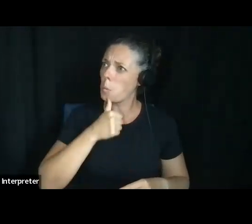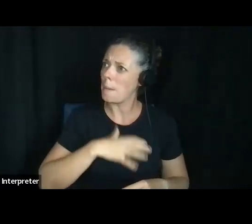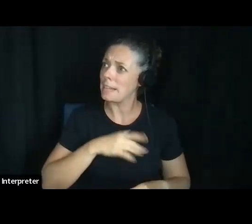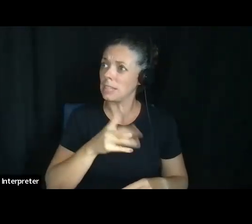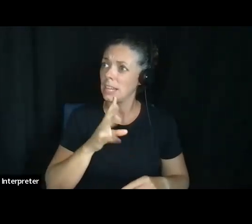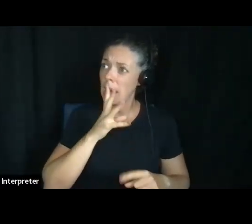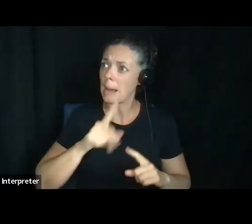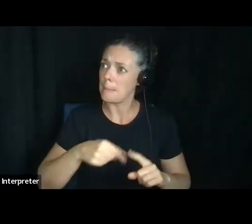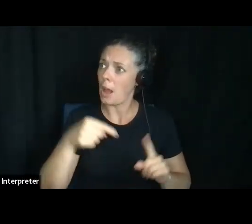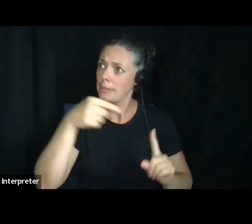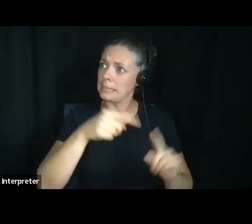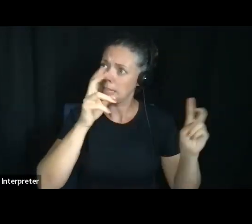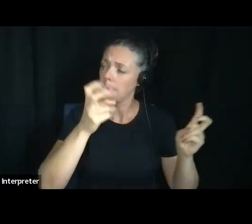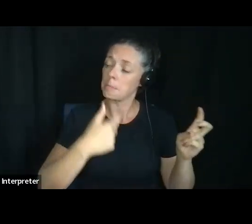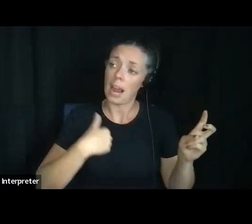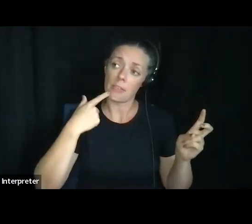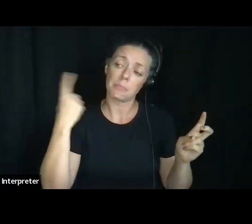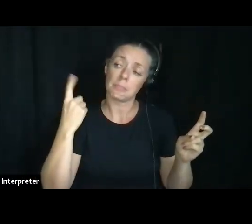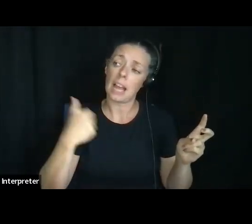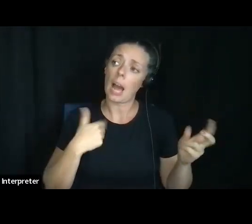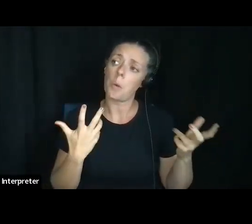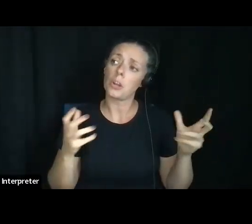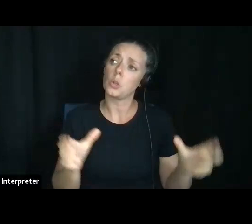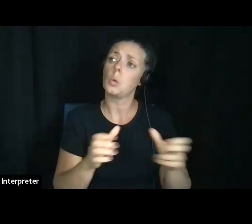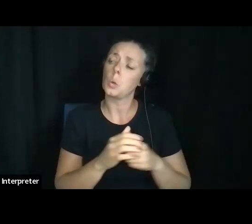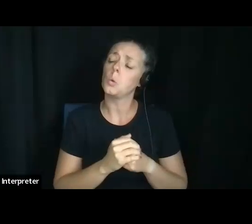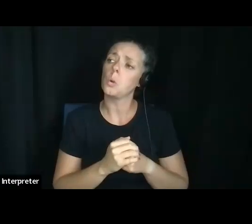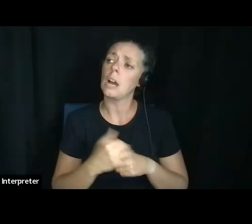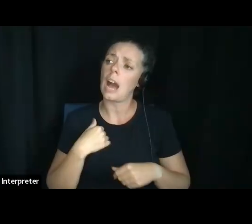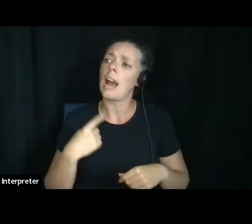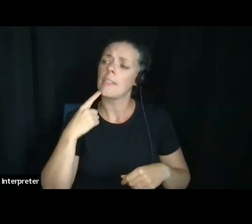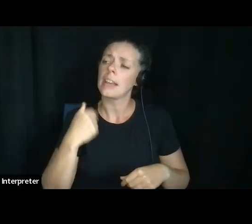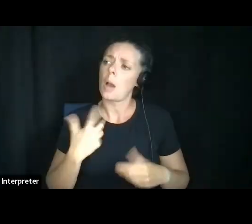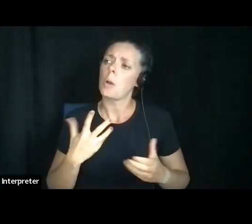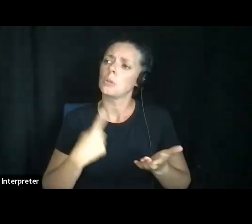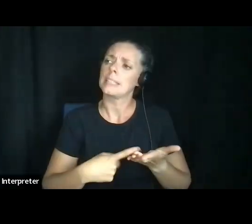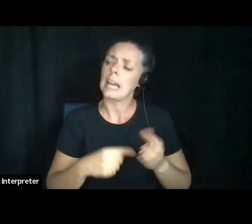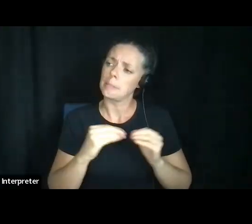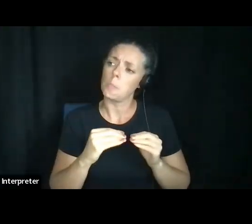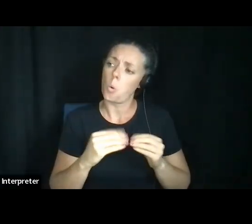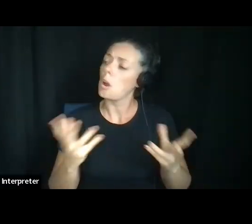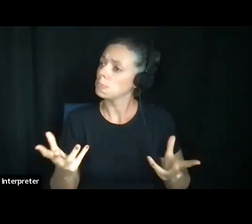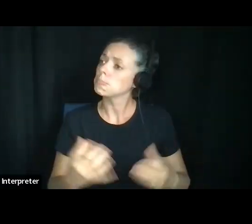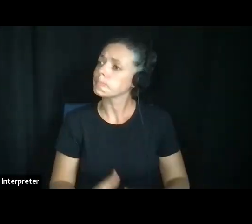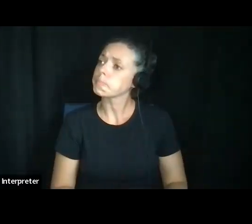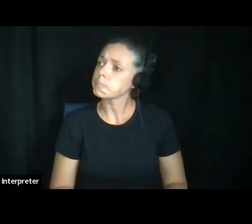this topic. And I think this is something that I really want to do, or this is something I really want to talk about. Um,